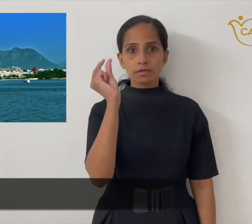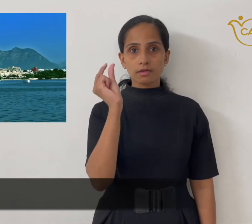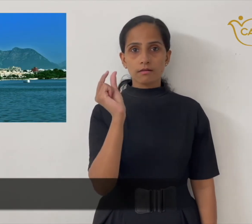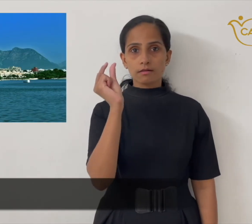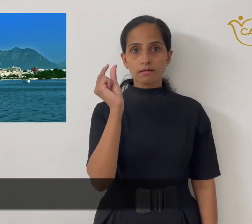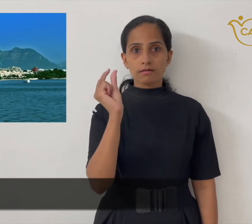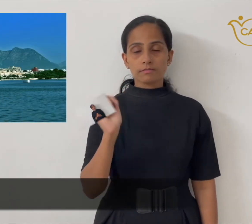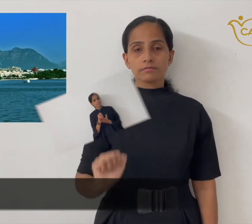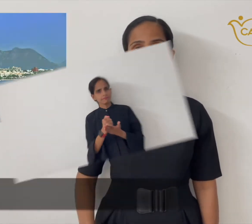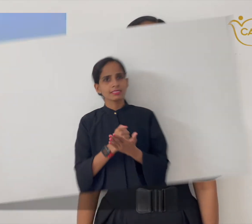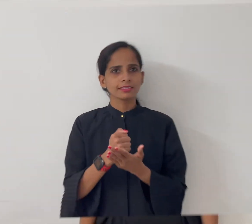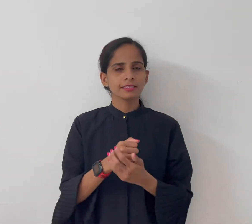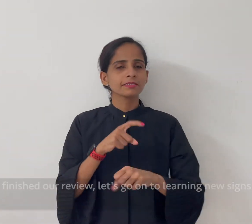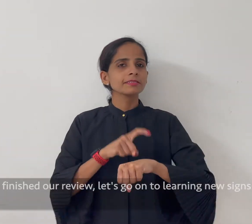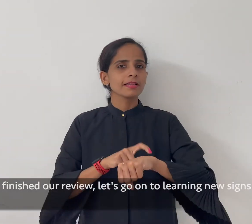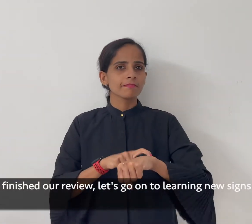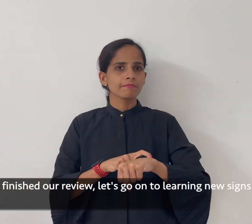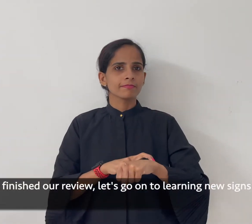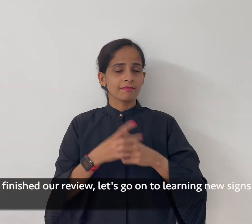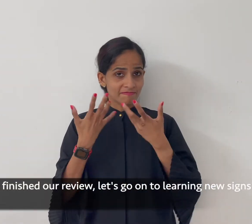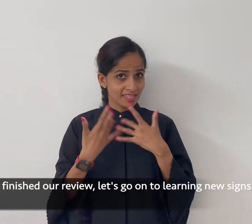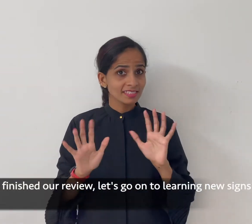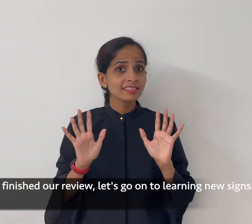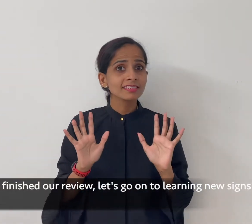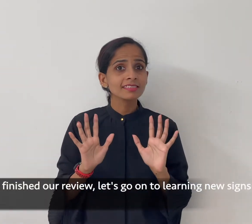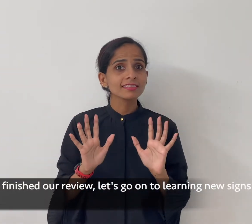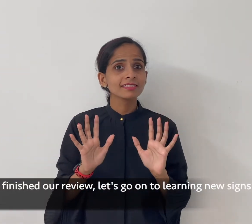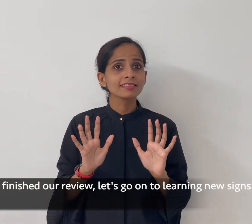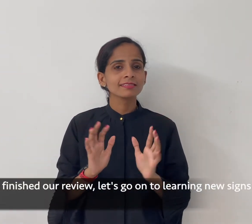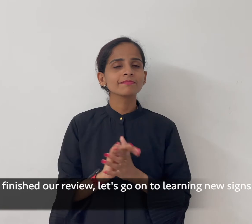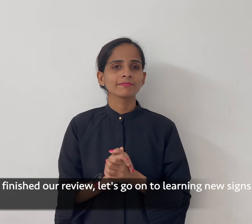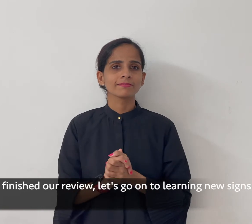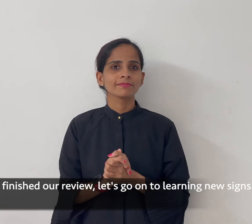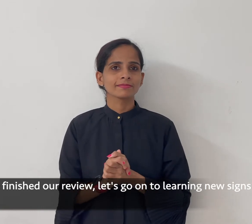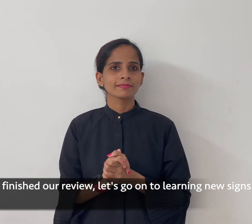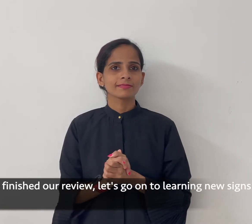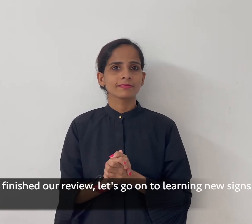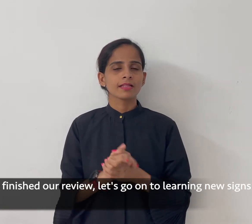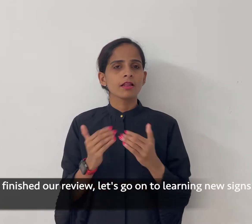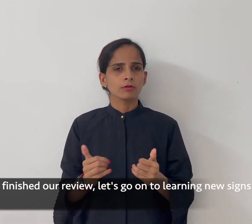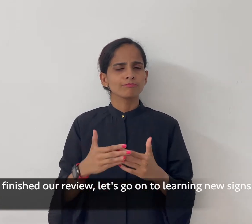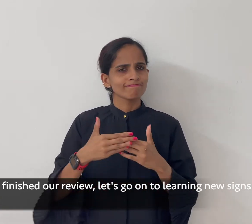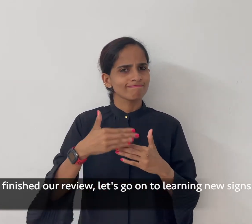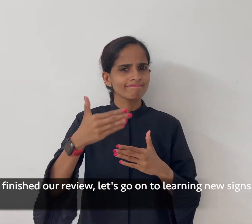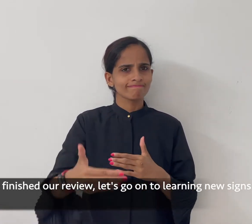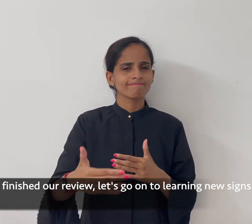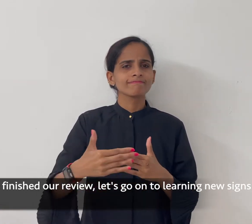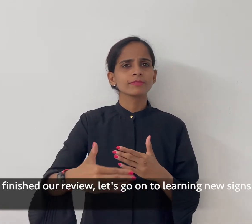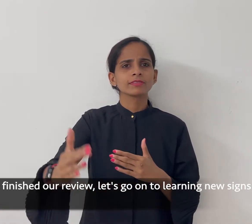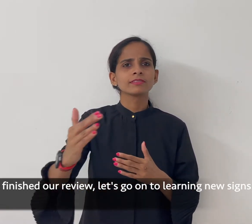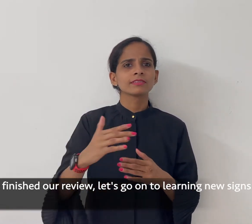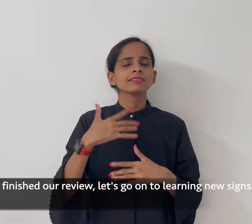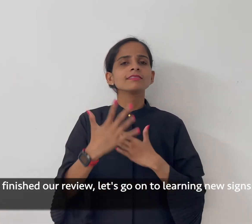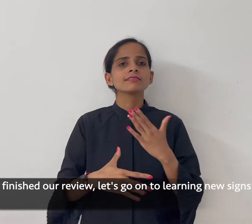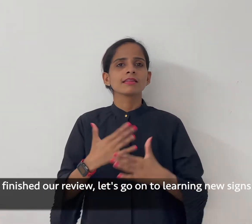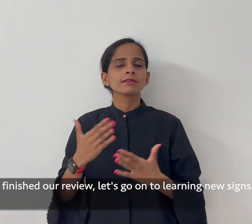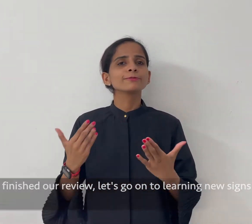Udaipur Now that we have finished our review, let's go on to learning new signs.